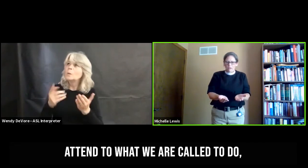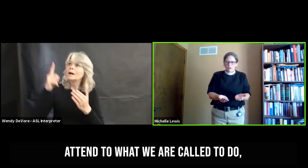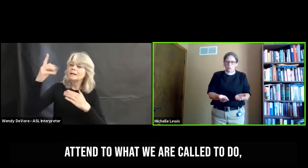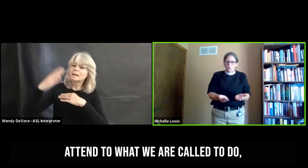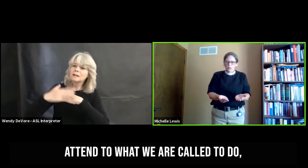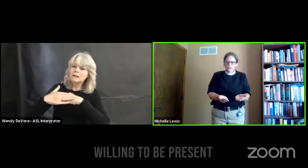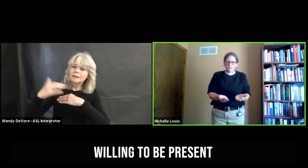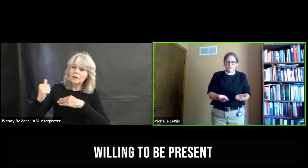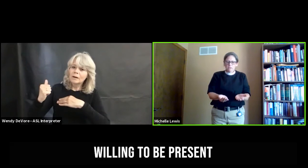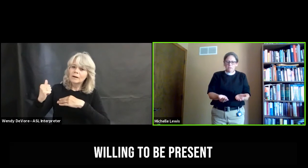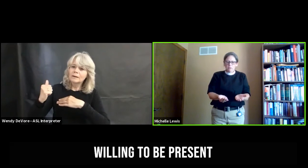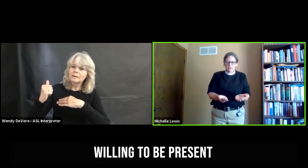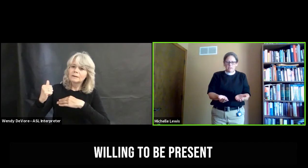willing to be present